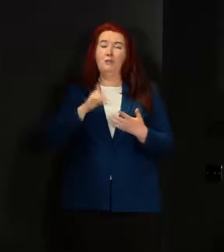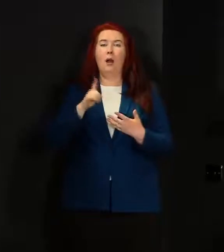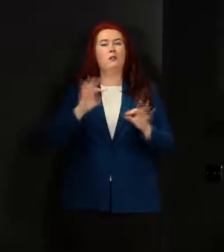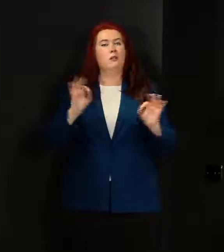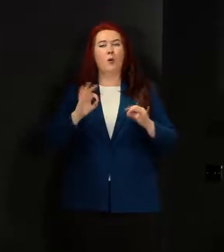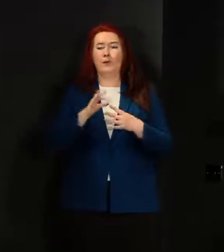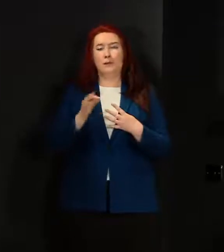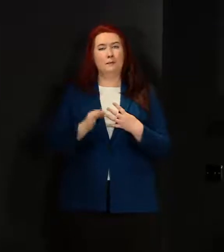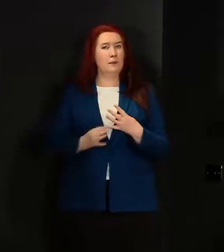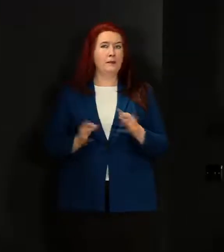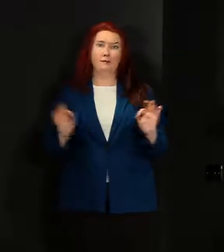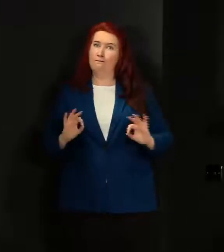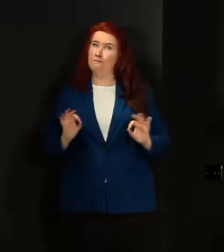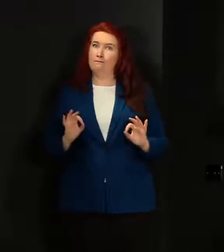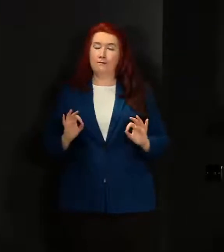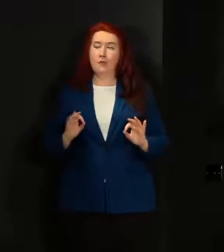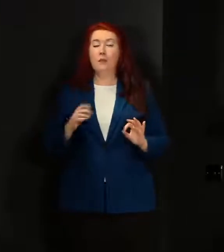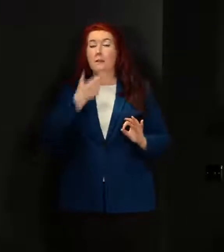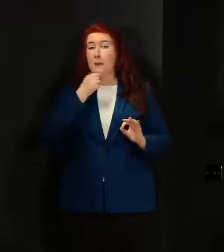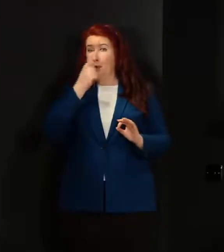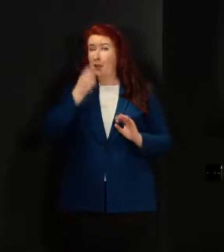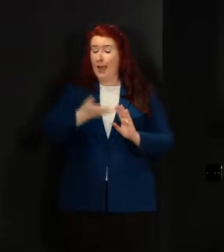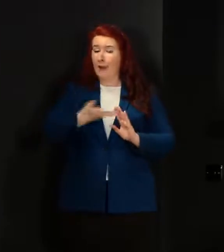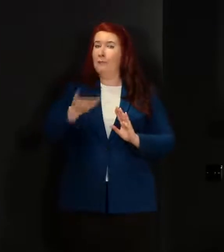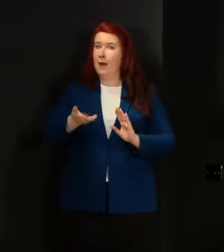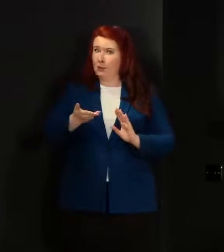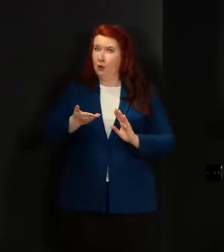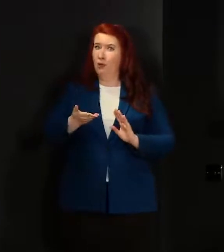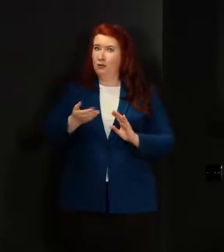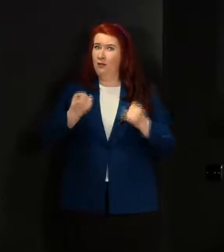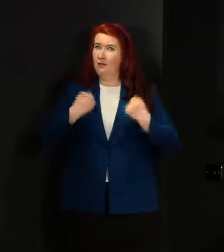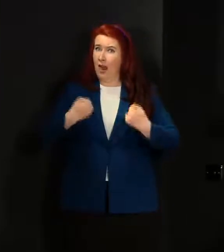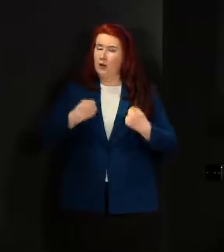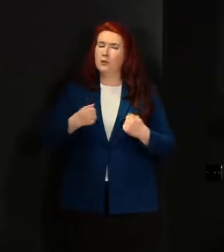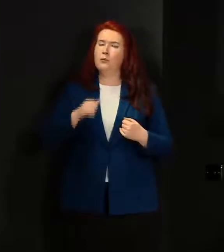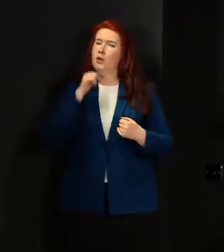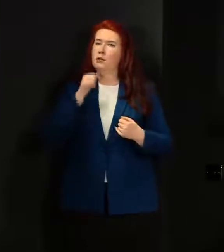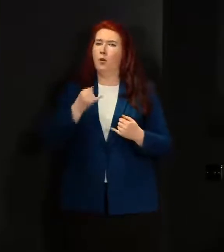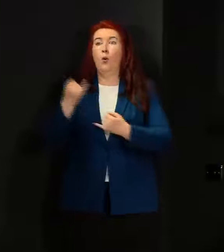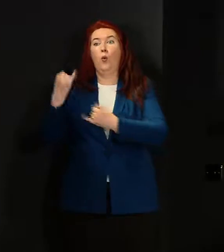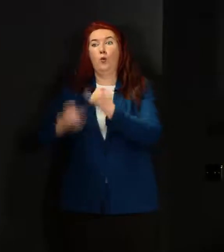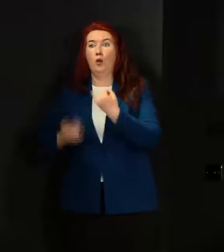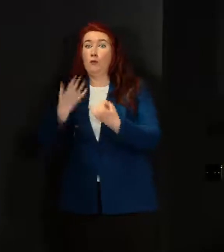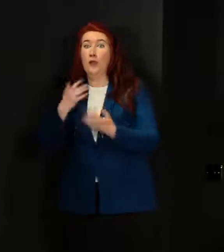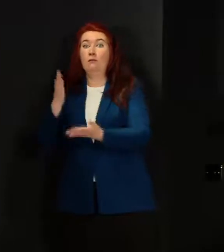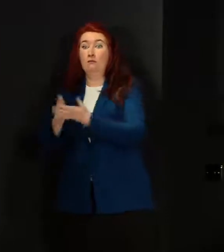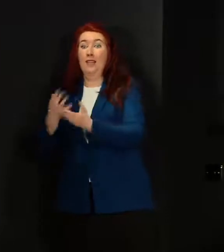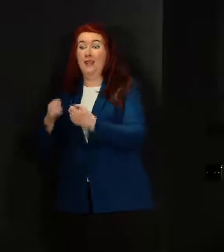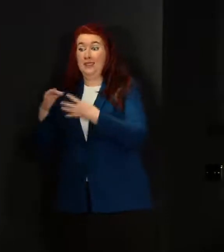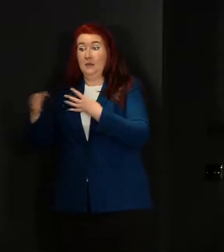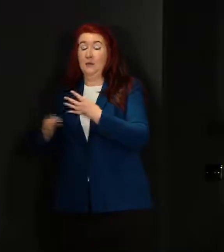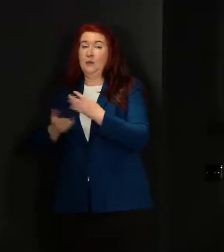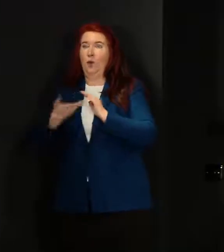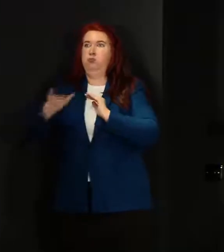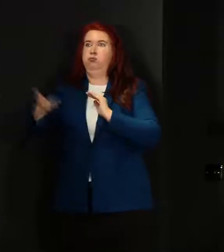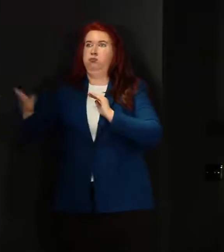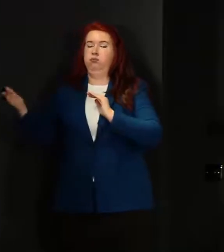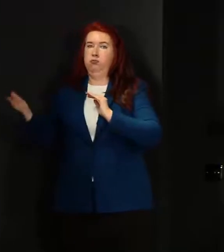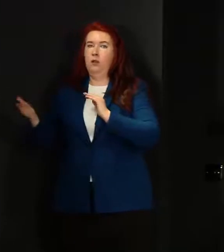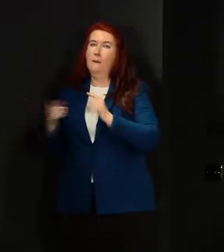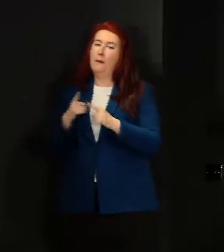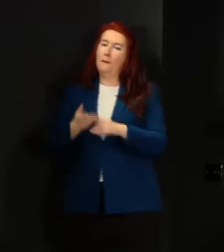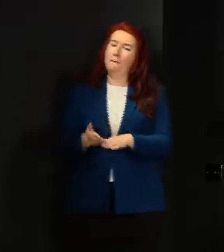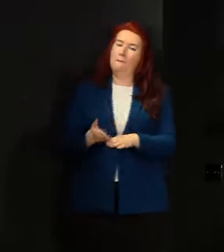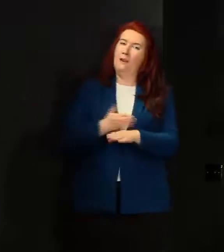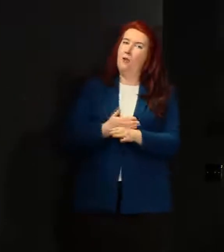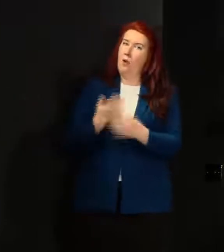do shed some virus but nothing like as much as when they have symptoms so the pre-symptomatic phase